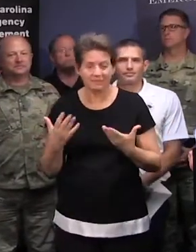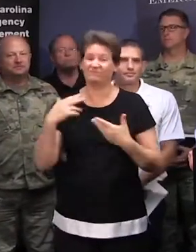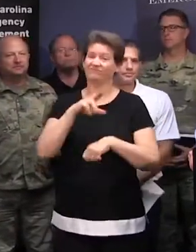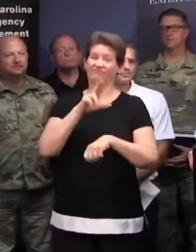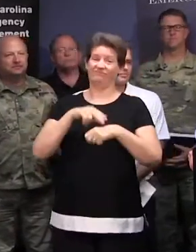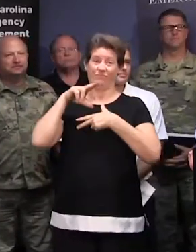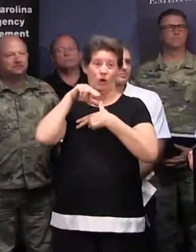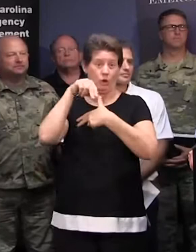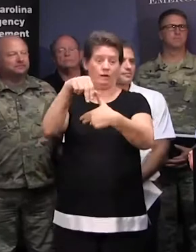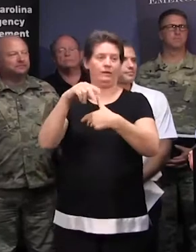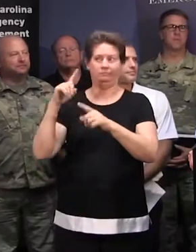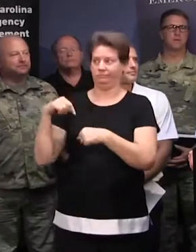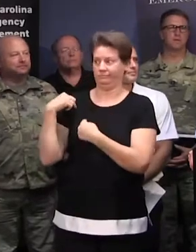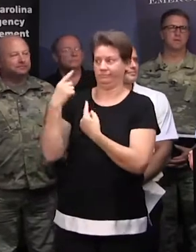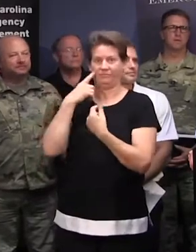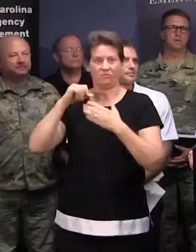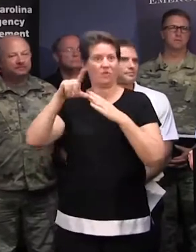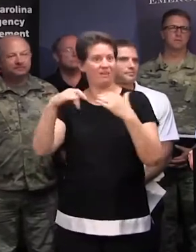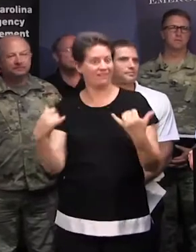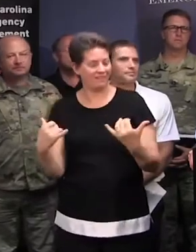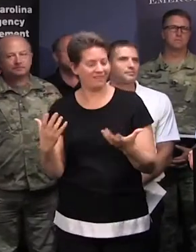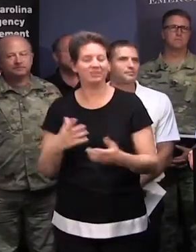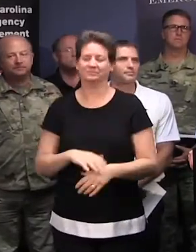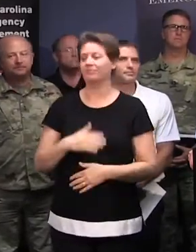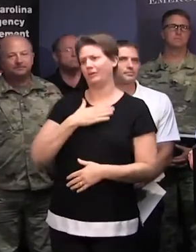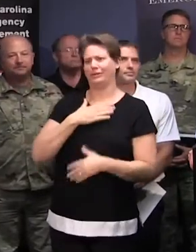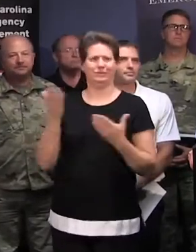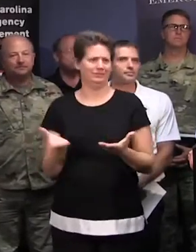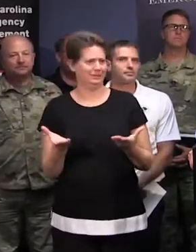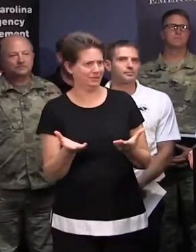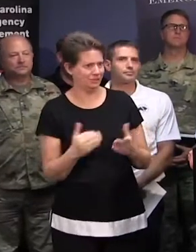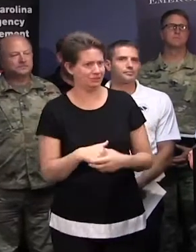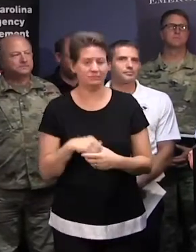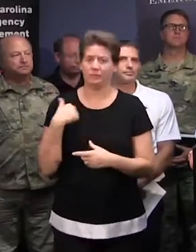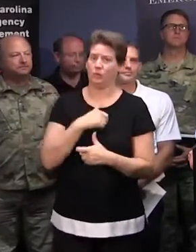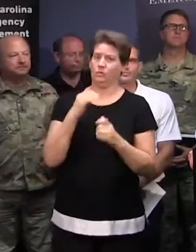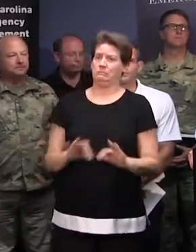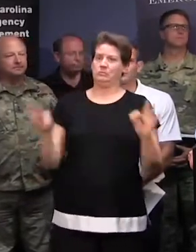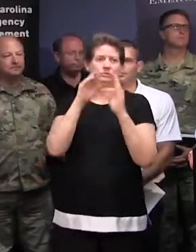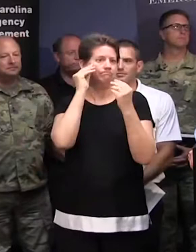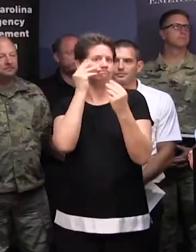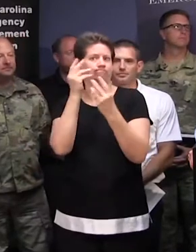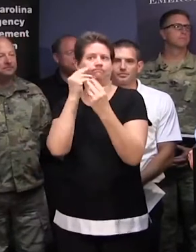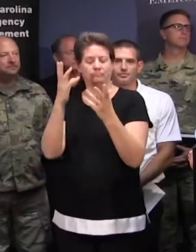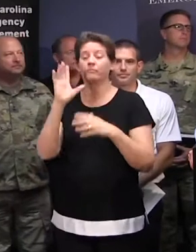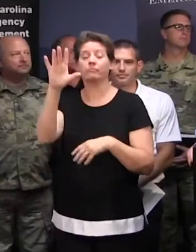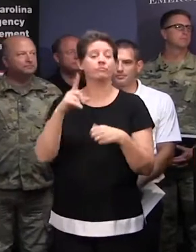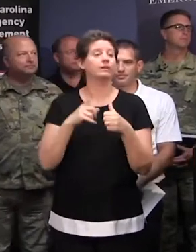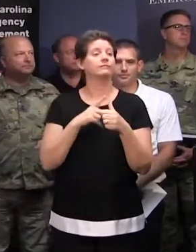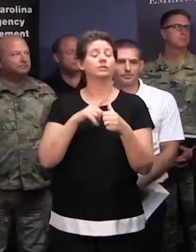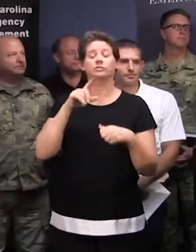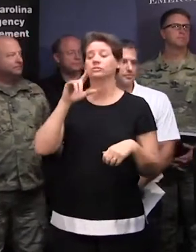hurricane's been with us for some time now. But we're glad to have you here. We'll keep you up to date completely. I'd like to call on